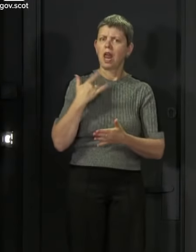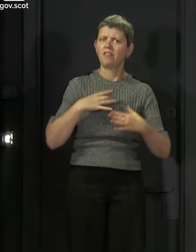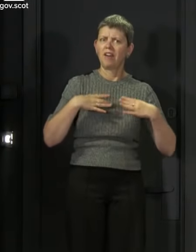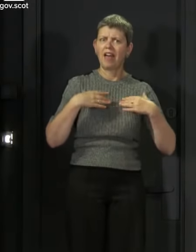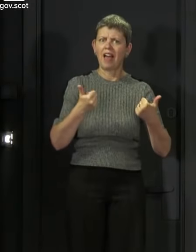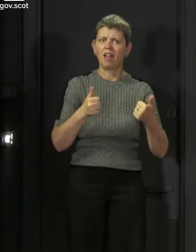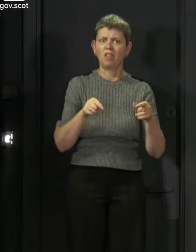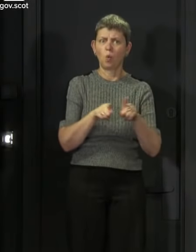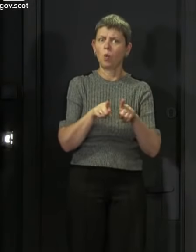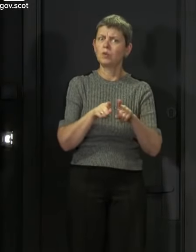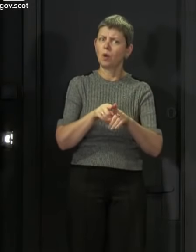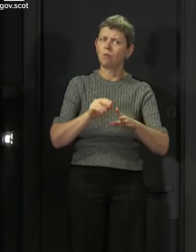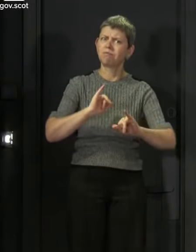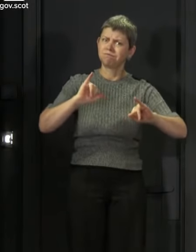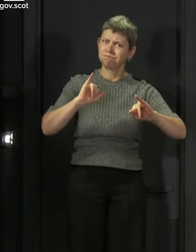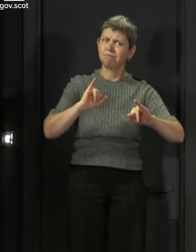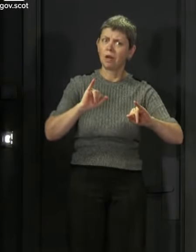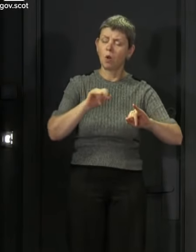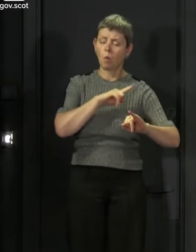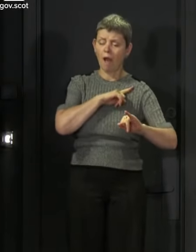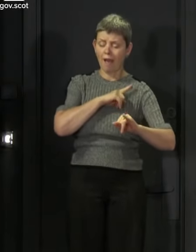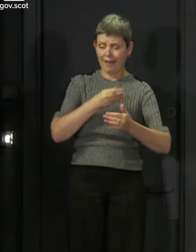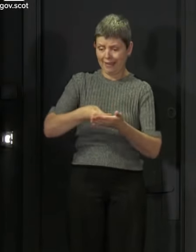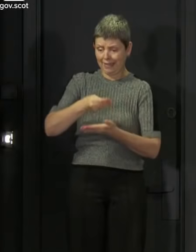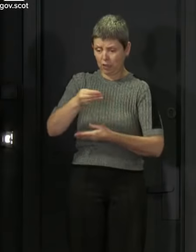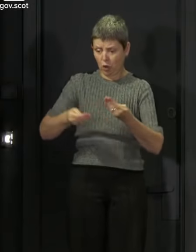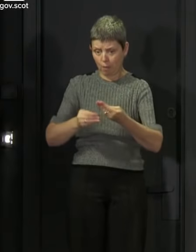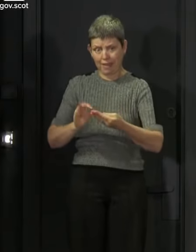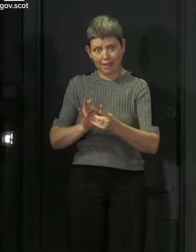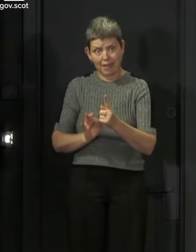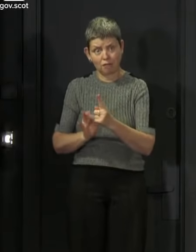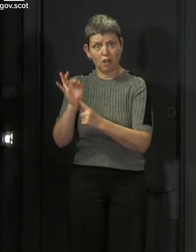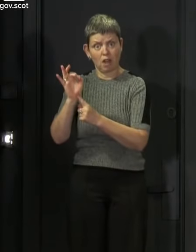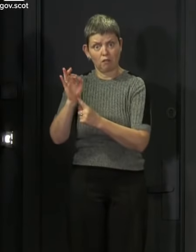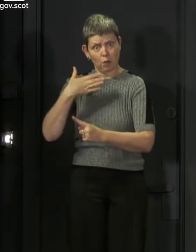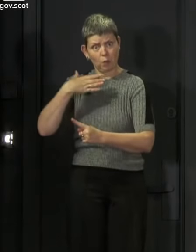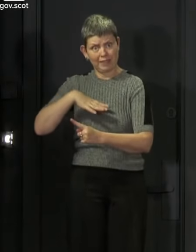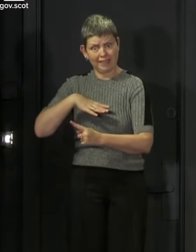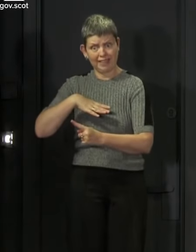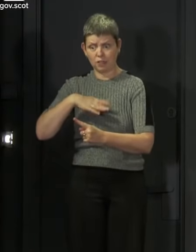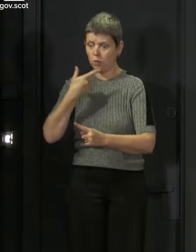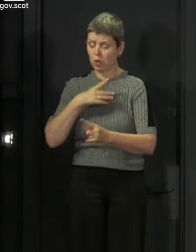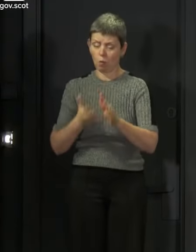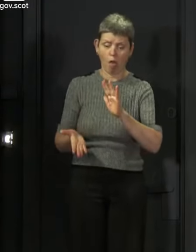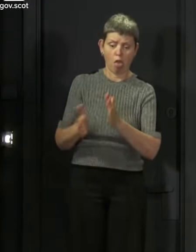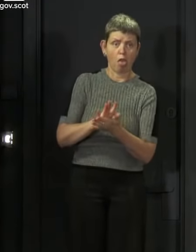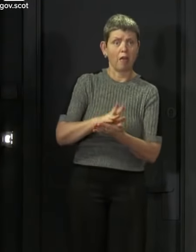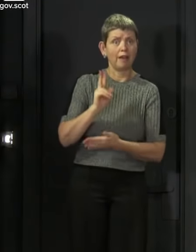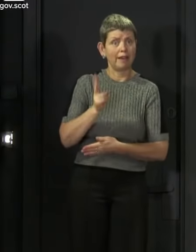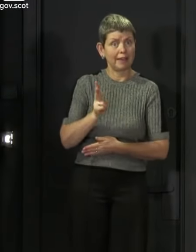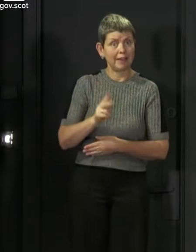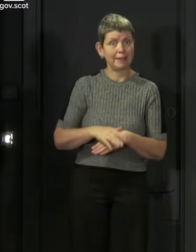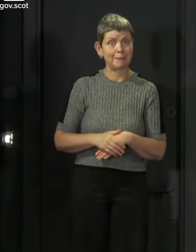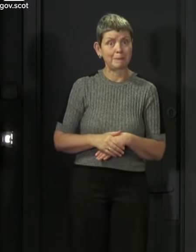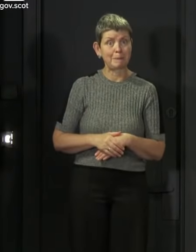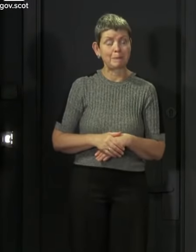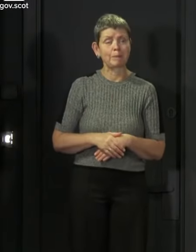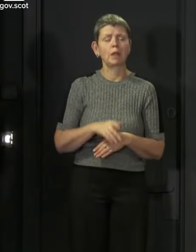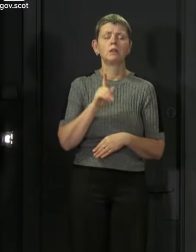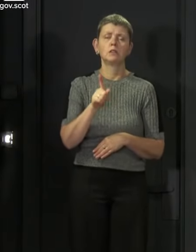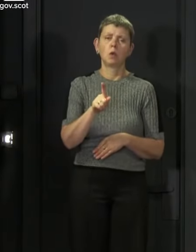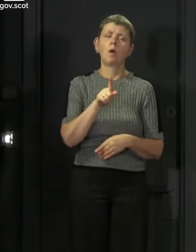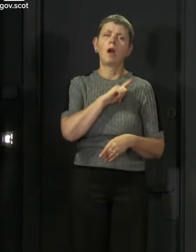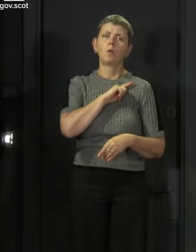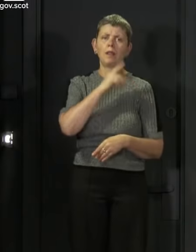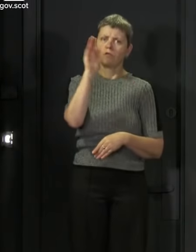economic recovery that is so important now for our wider lives. So that's why I keep stressing and will end with a reminder